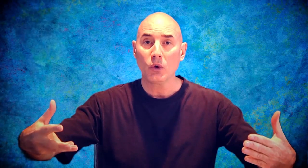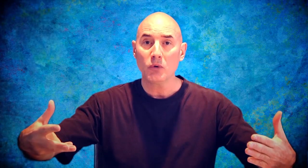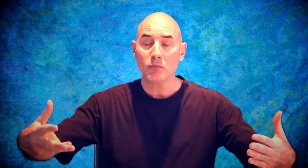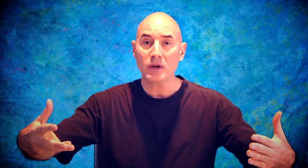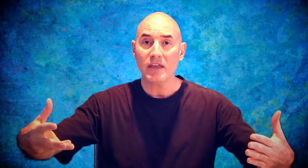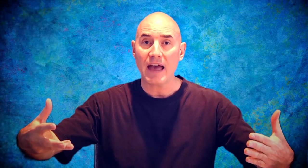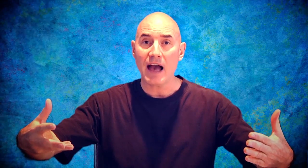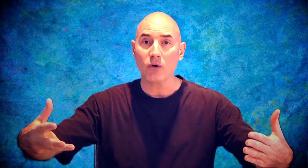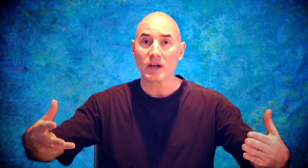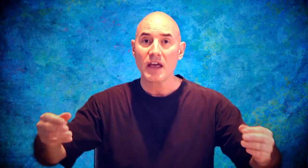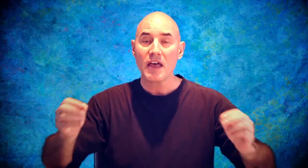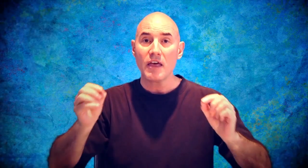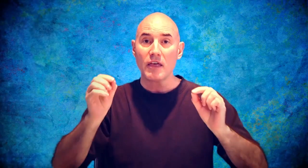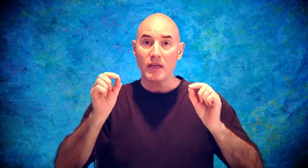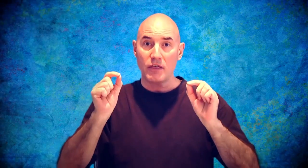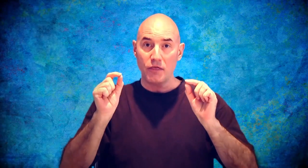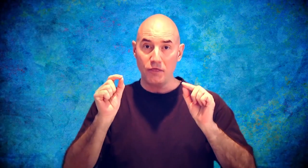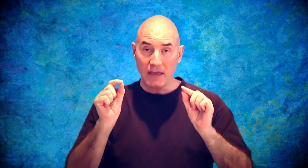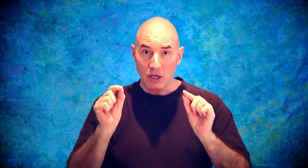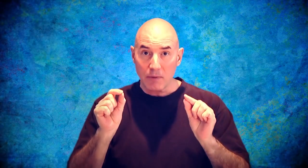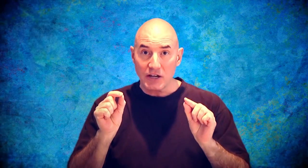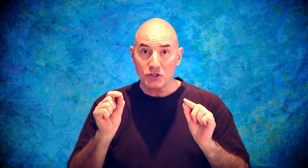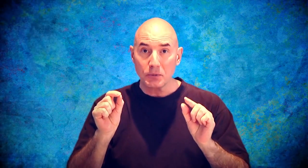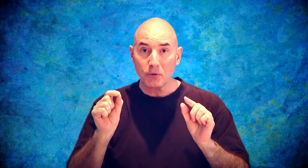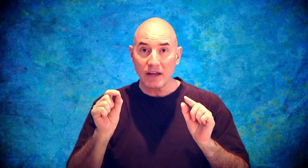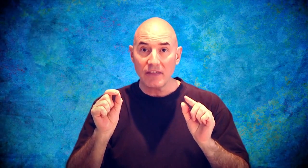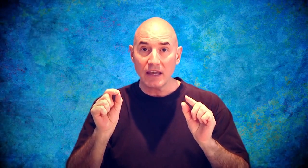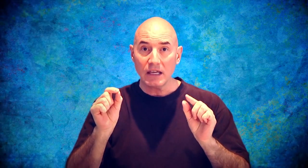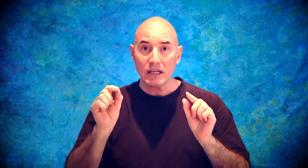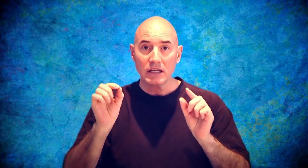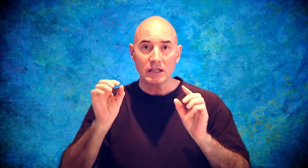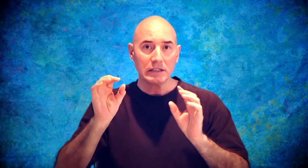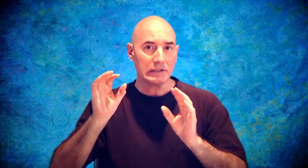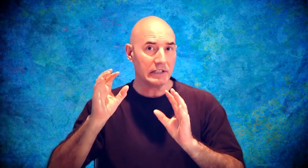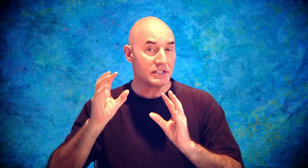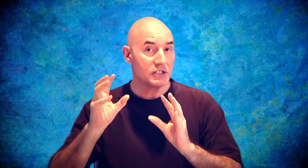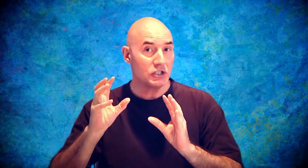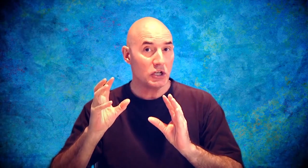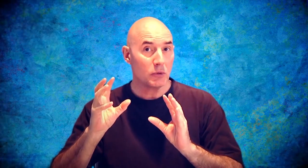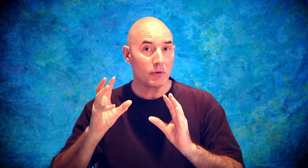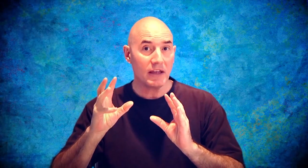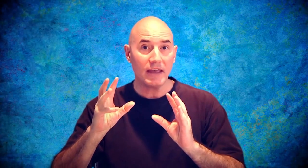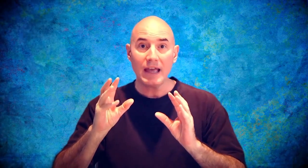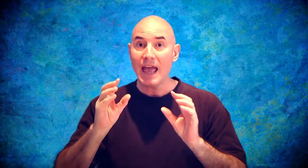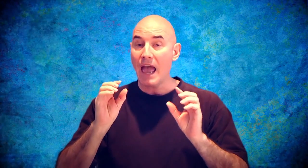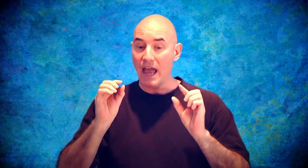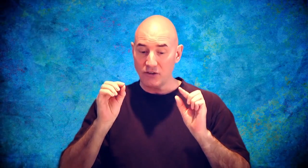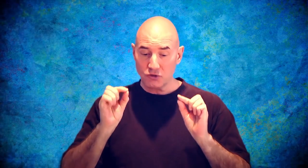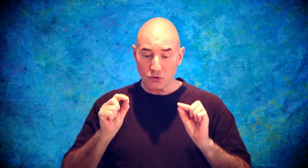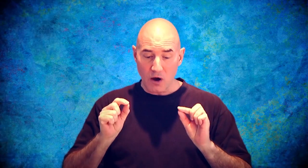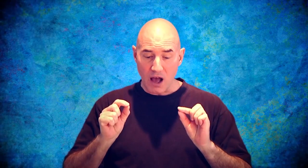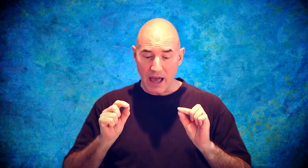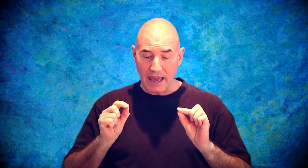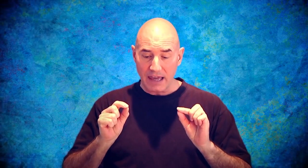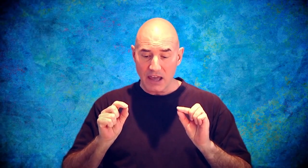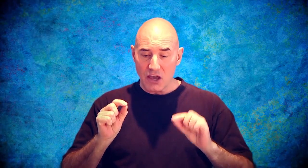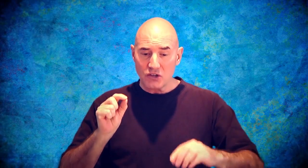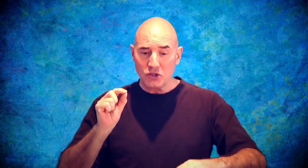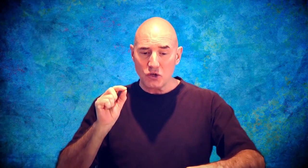breathe out. Think about your breathing, listen to your breathing, and try to